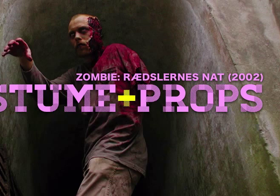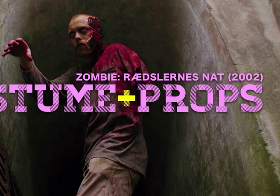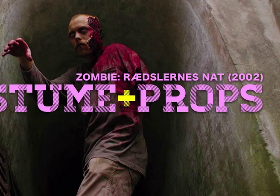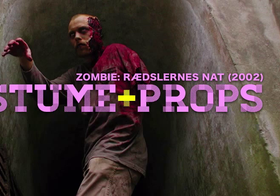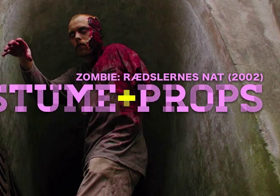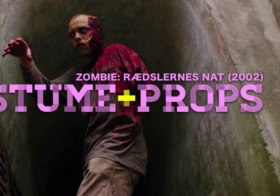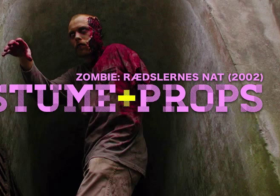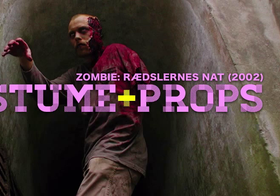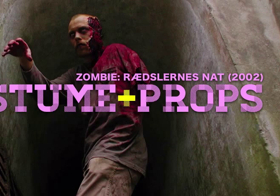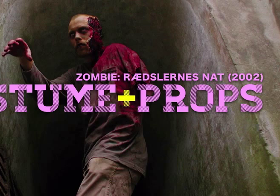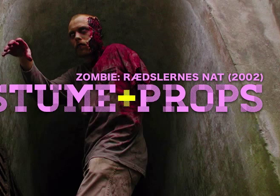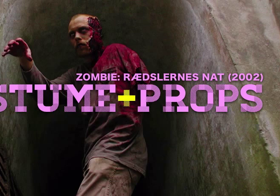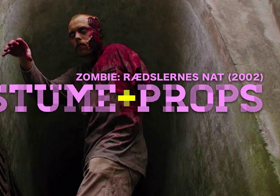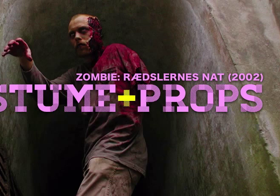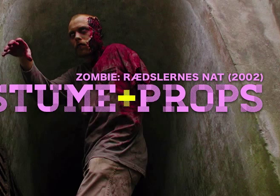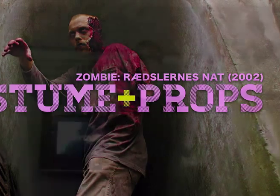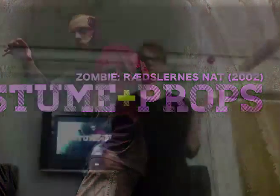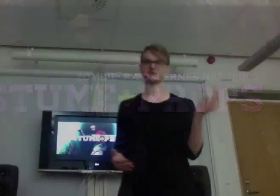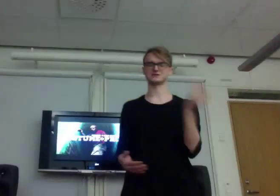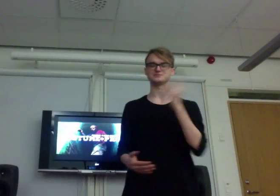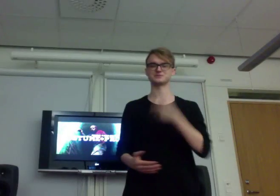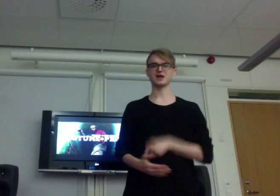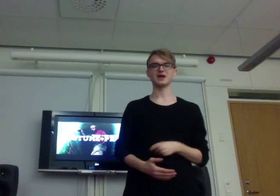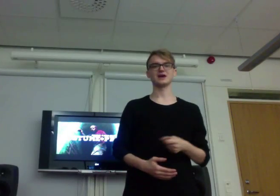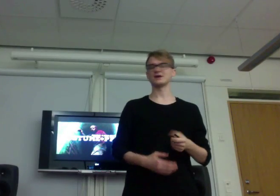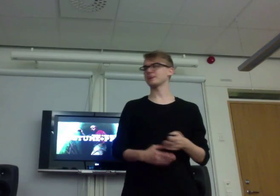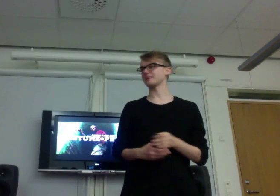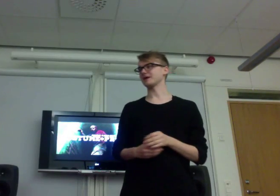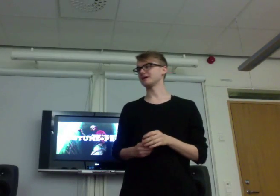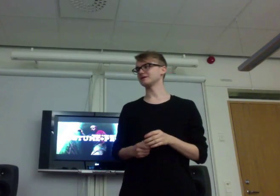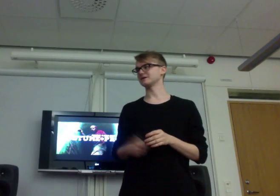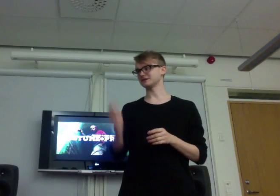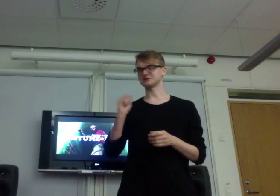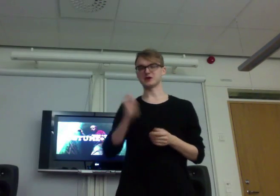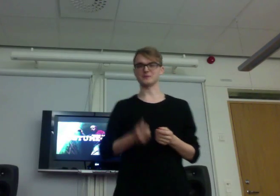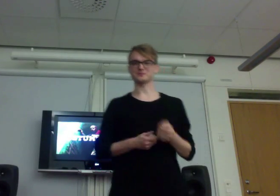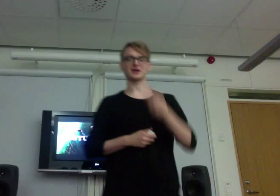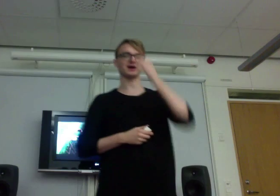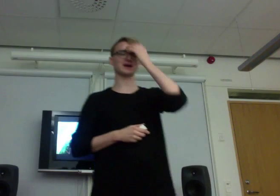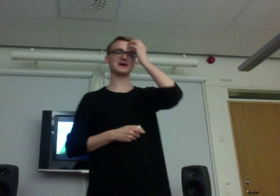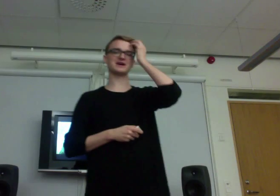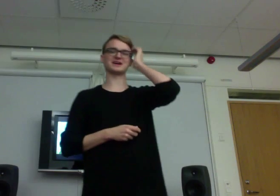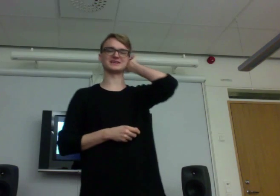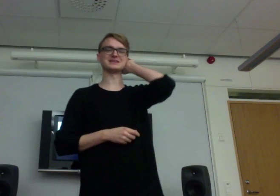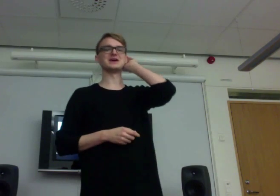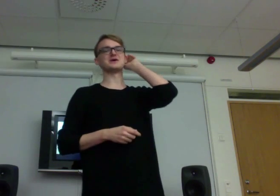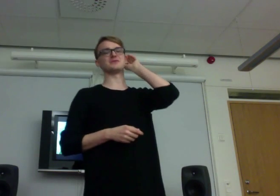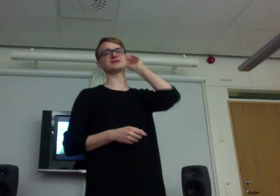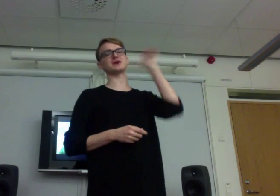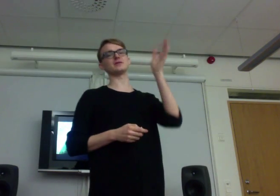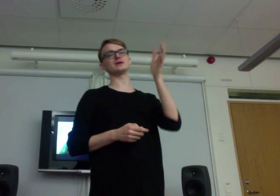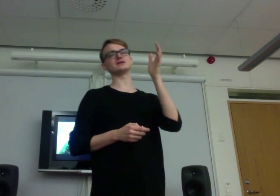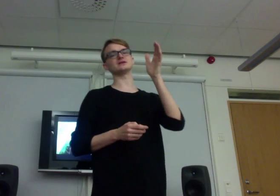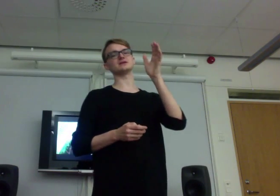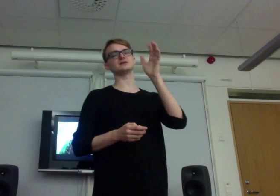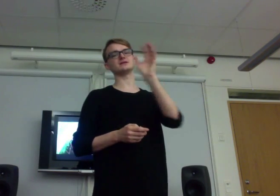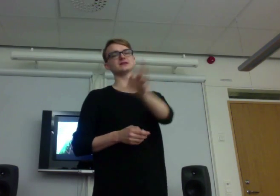We're supposed to breathe fire. I don't remember if it did. It did, yeah. But, I mean, this